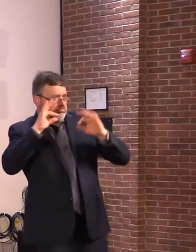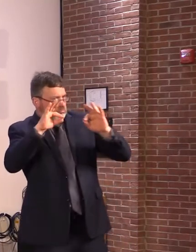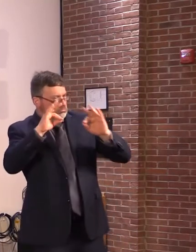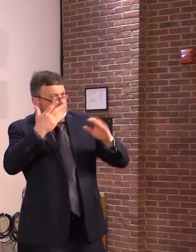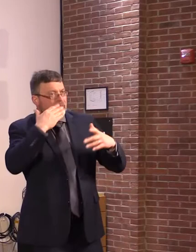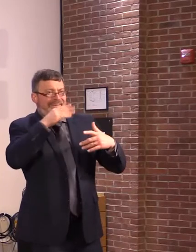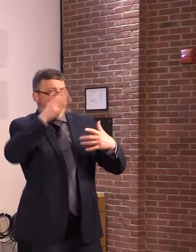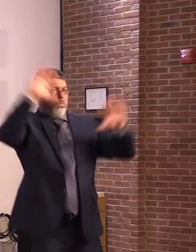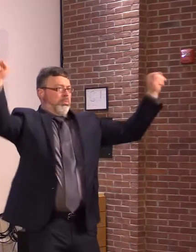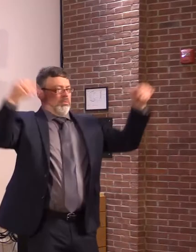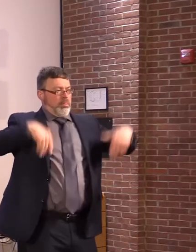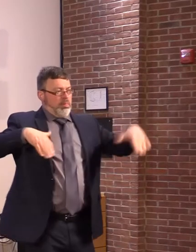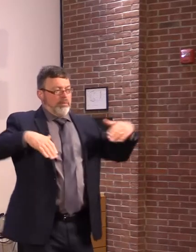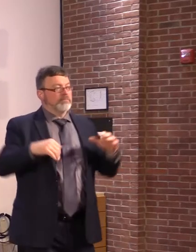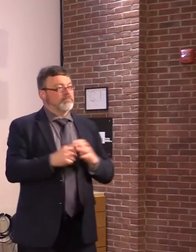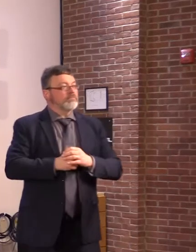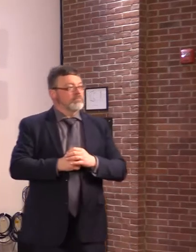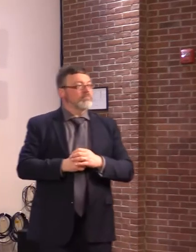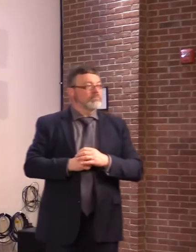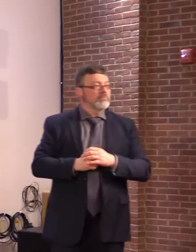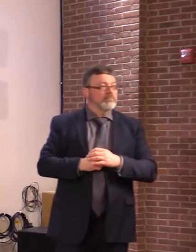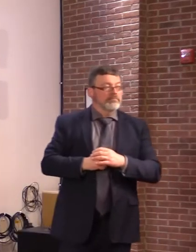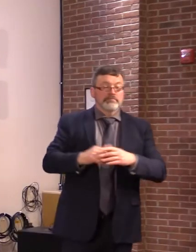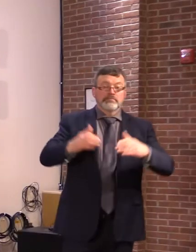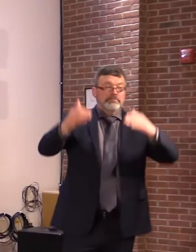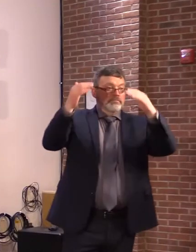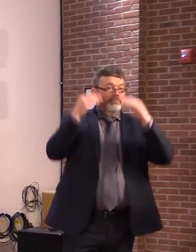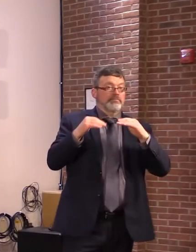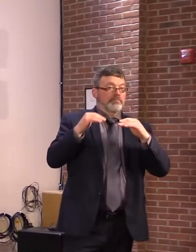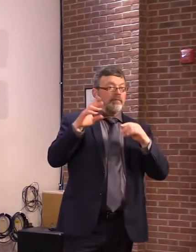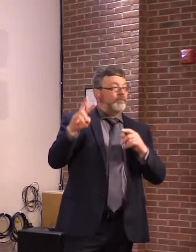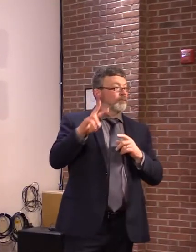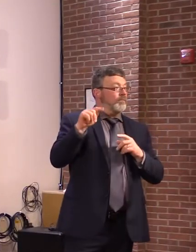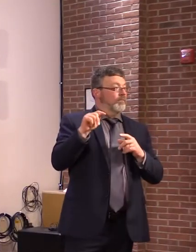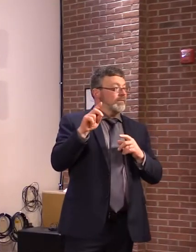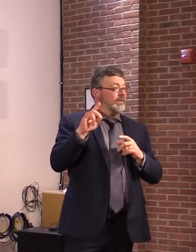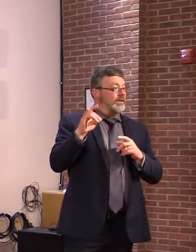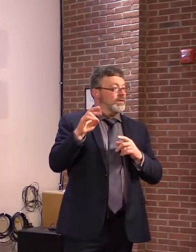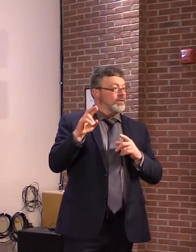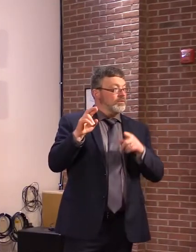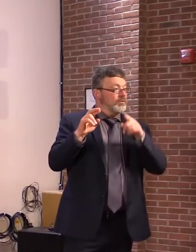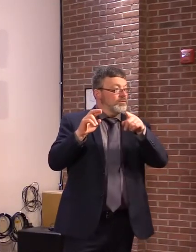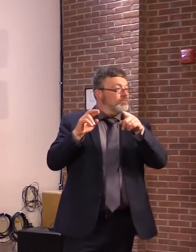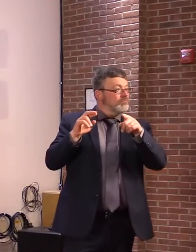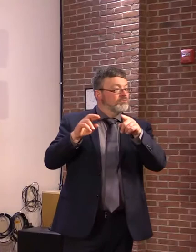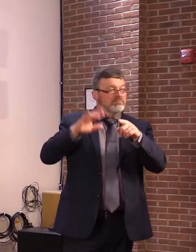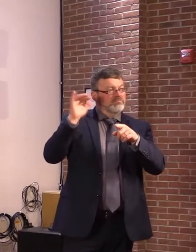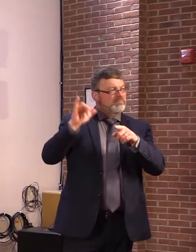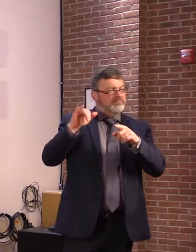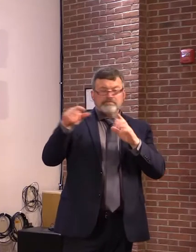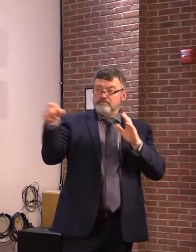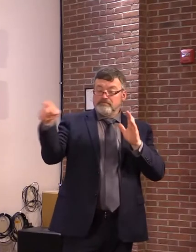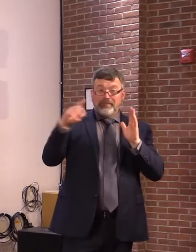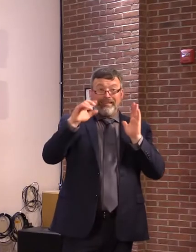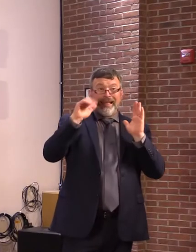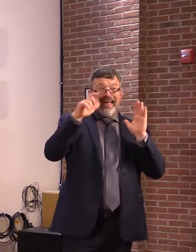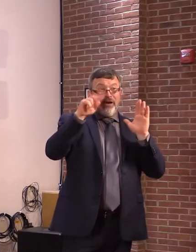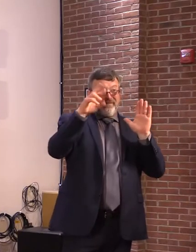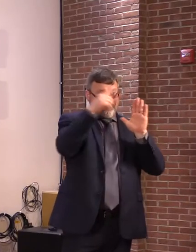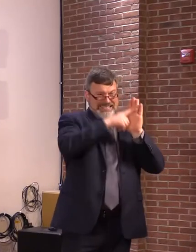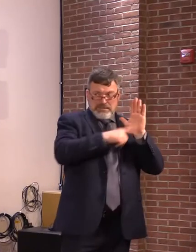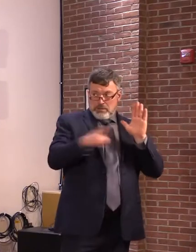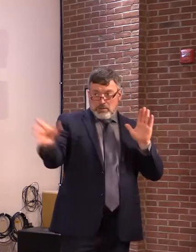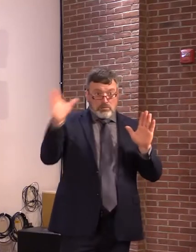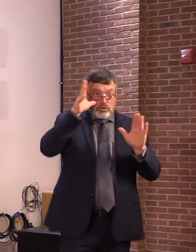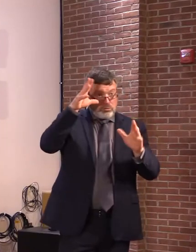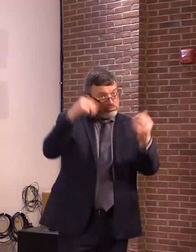Yes. So, Governor, back to housing. The Act of 50 bill as it stands, would you veto it? If it was just the way it is